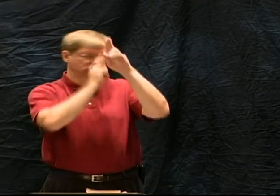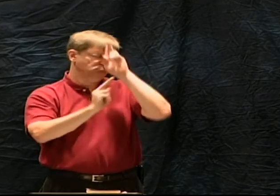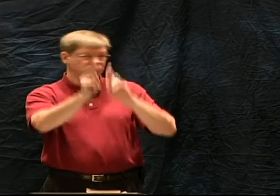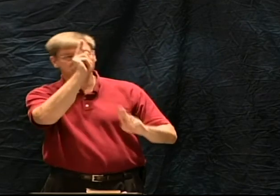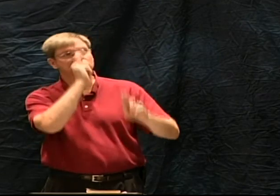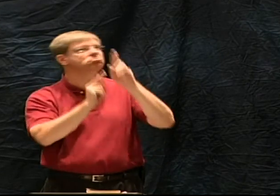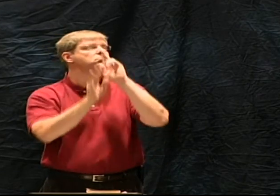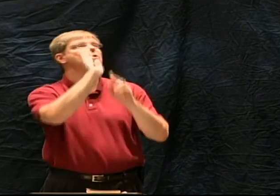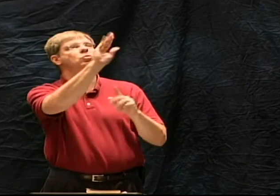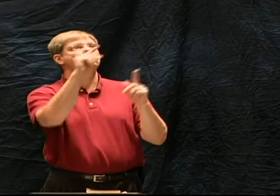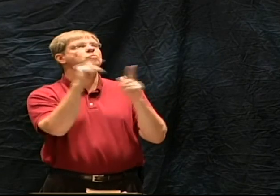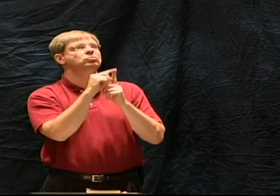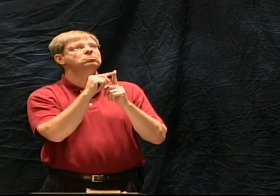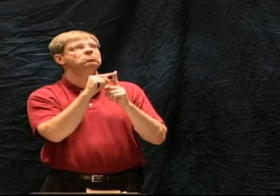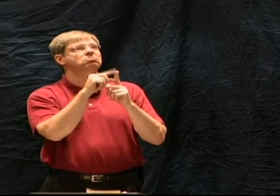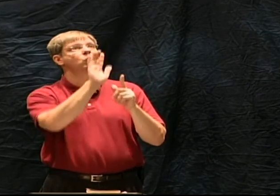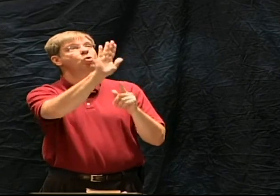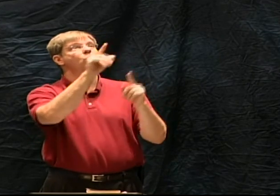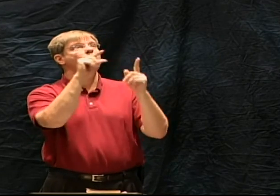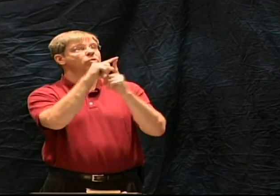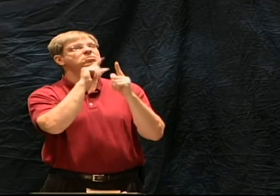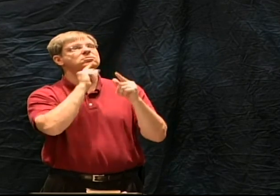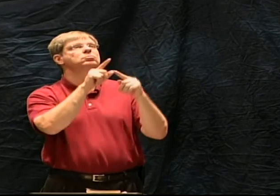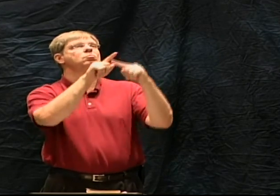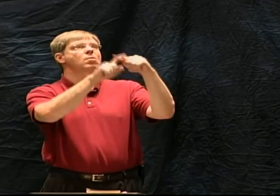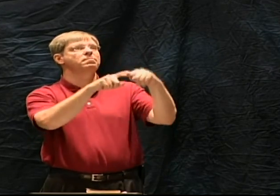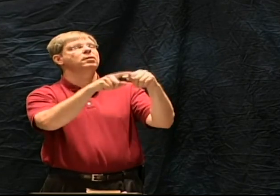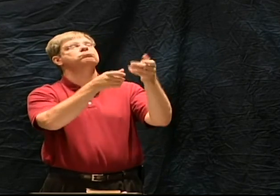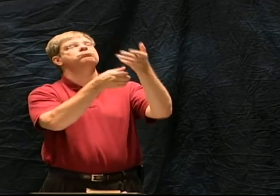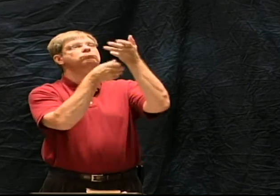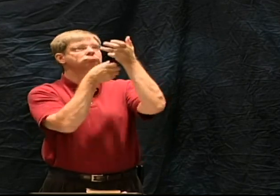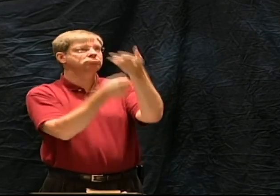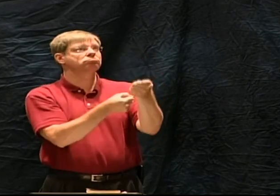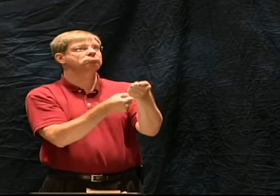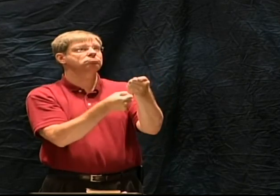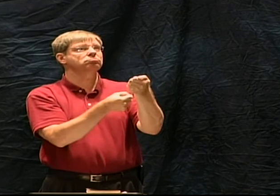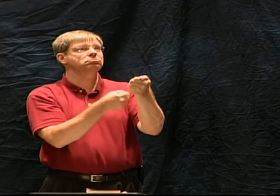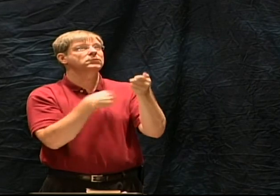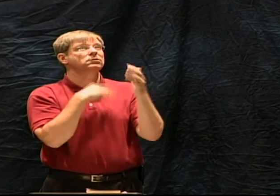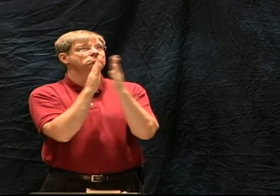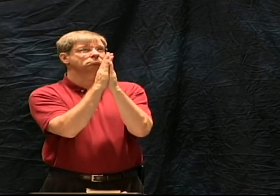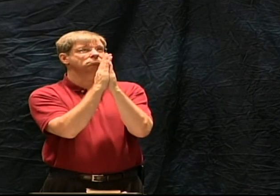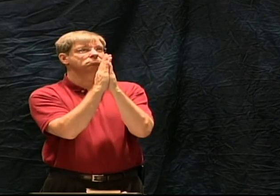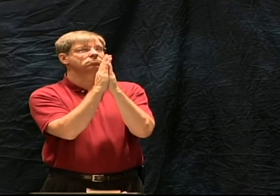sovereign. And so we honor your word. We know it is reliable and trustworthy.